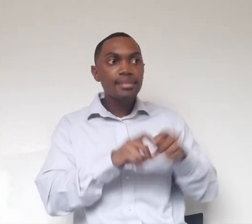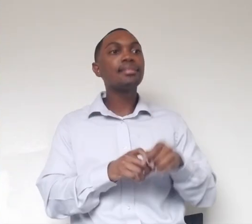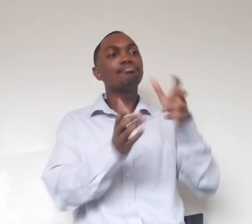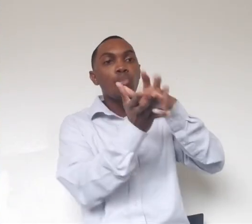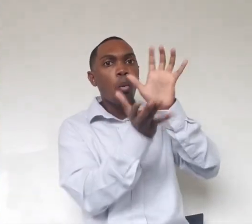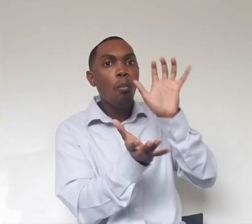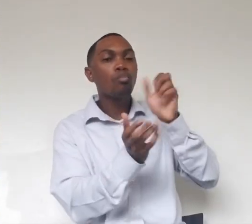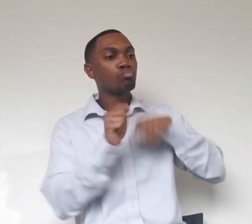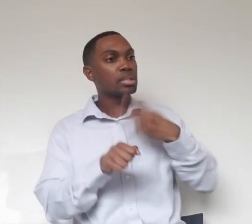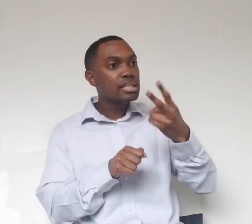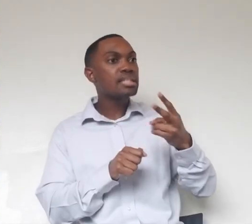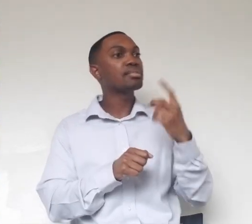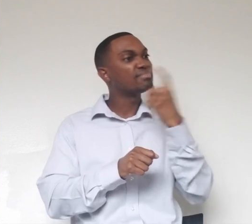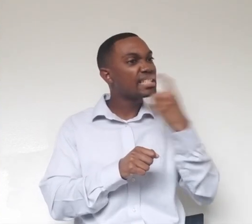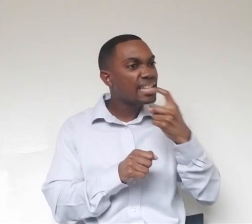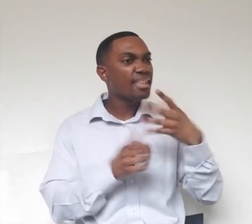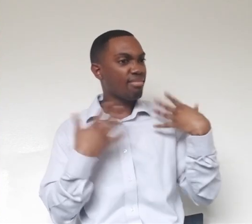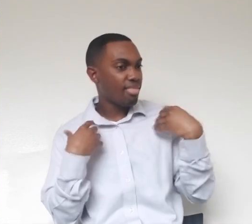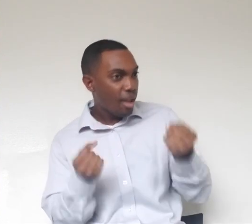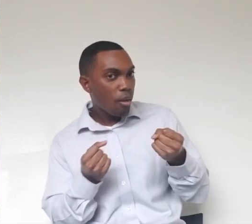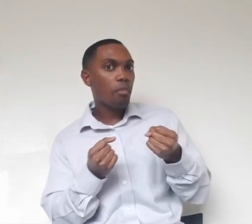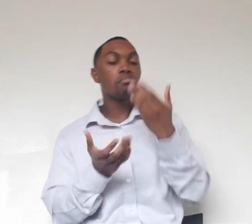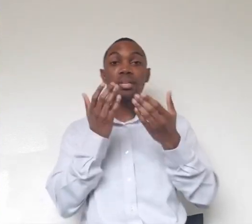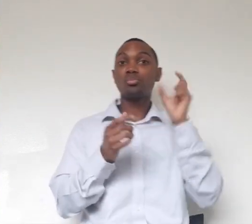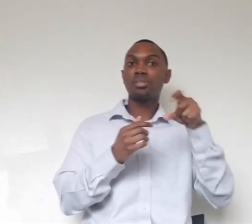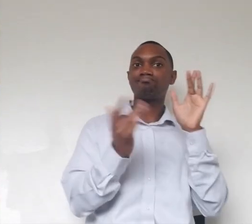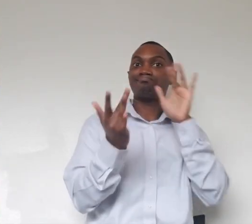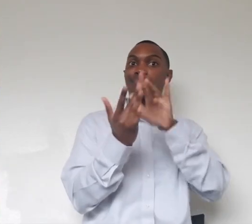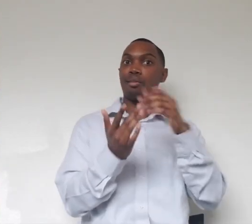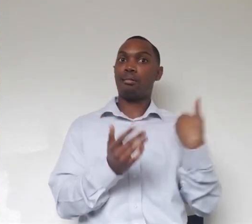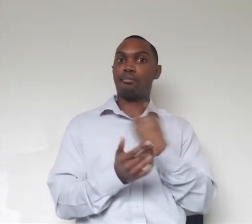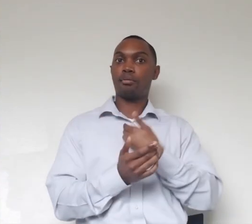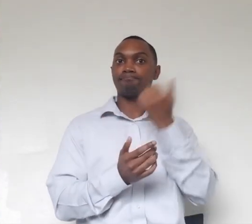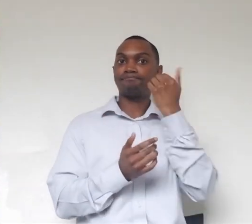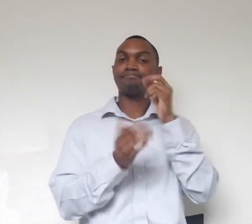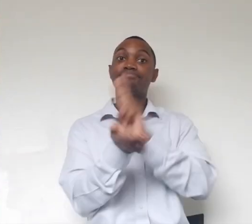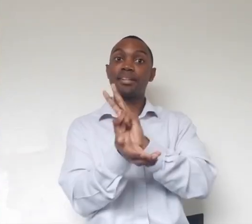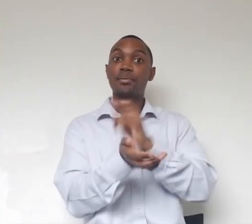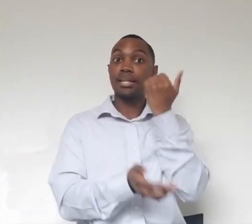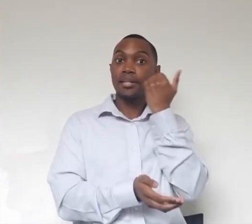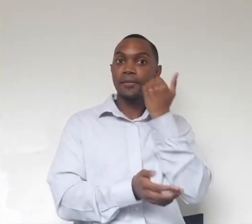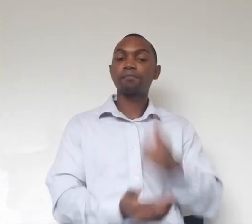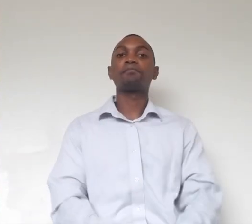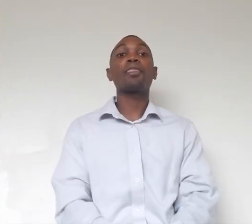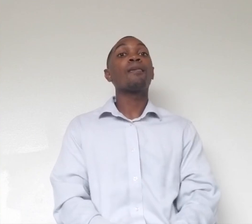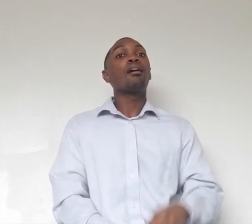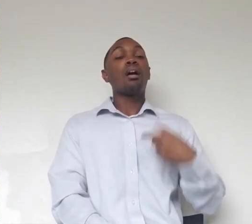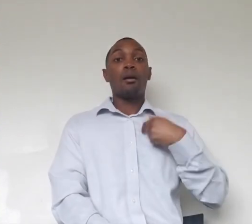need to contact our veterinary dentist or anything like that. I will say too, we have some ducklings